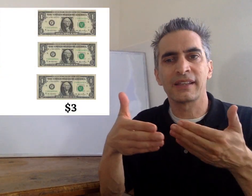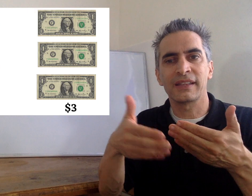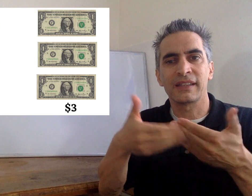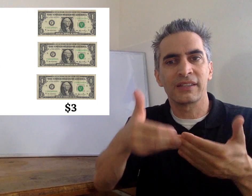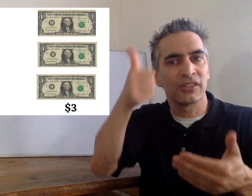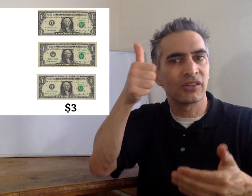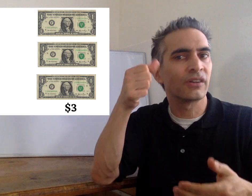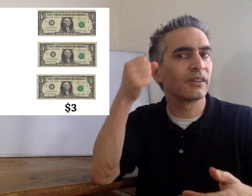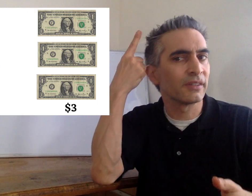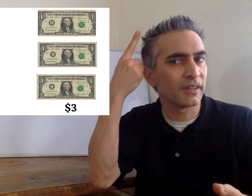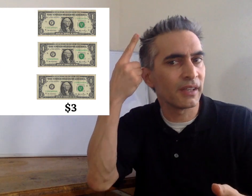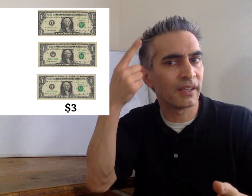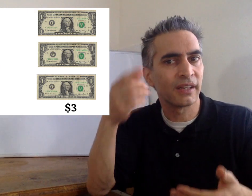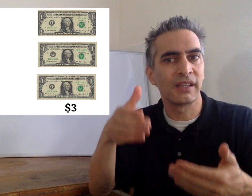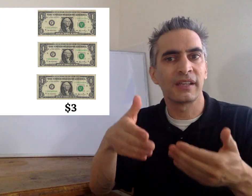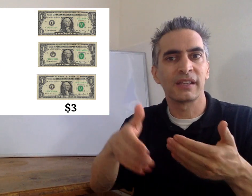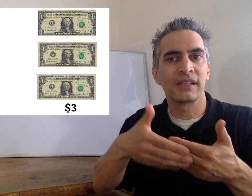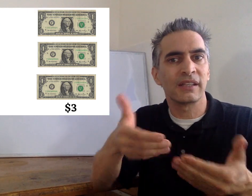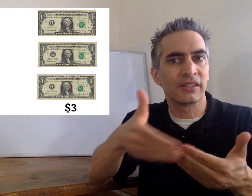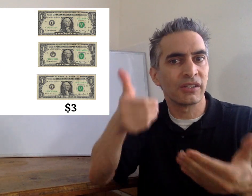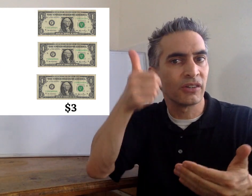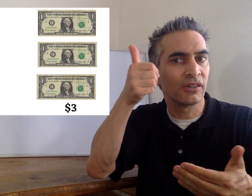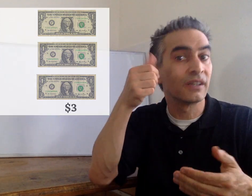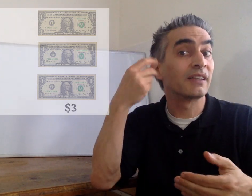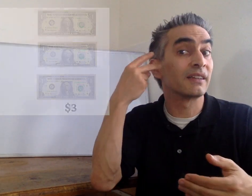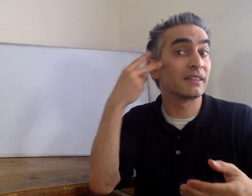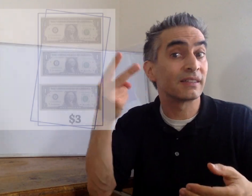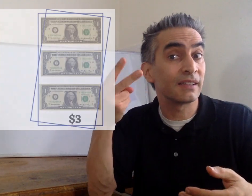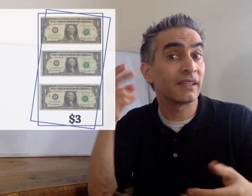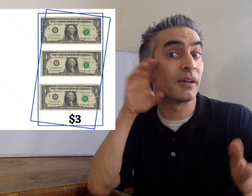it's easier to understand. It's easier to visualize.